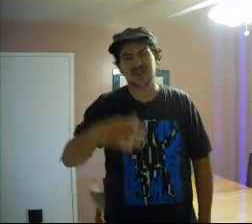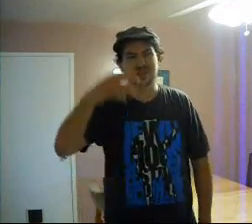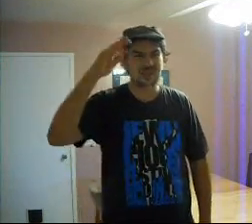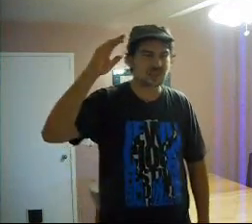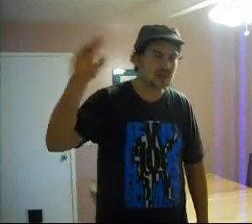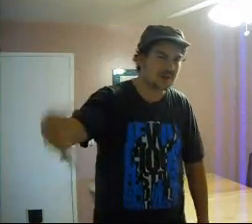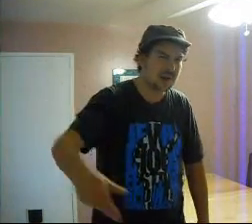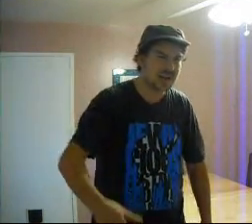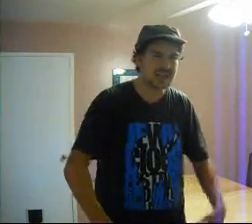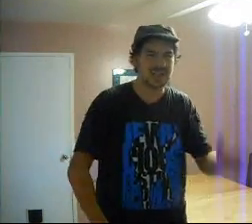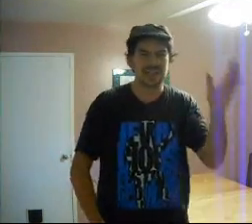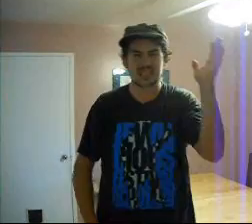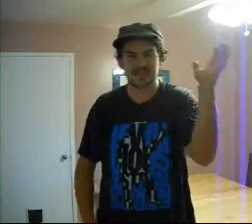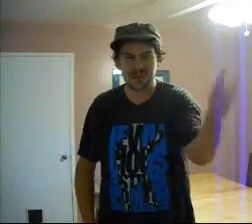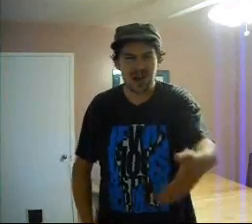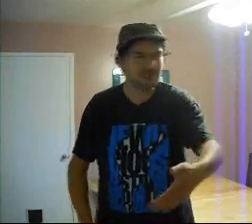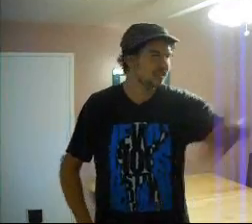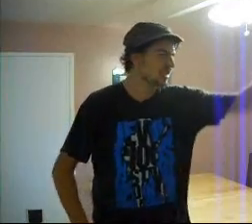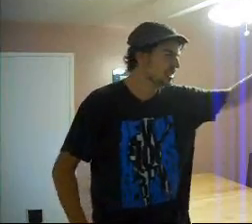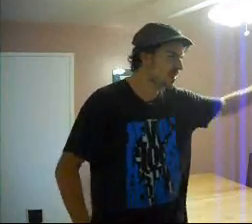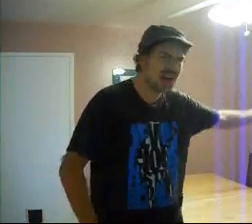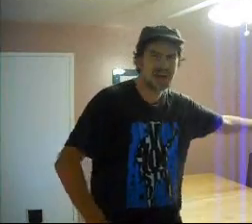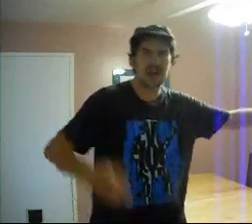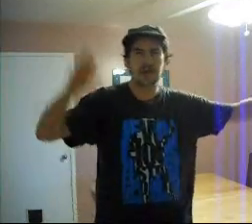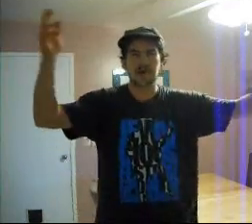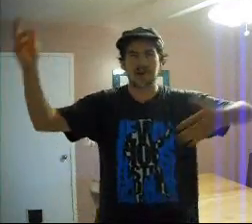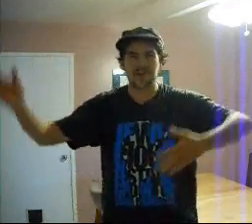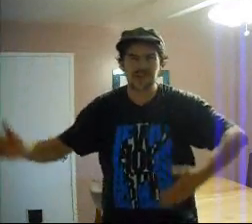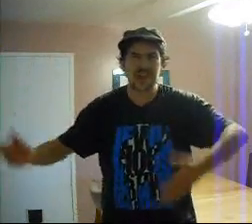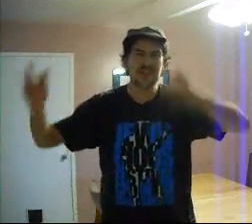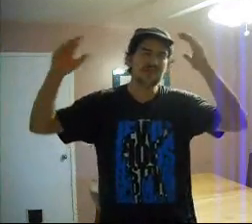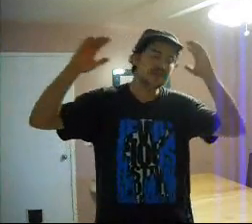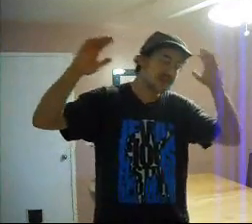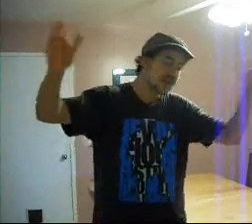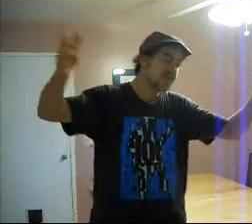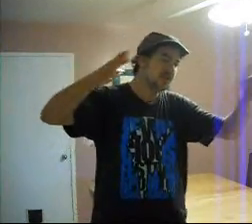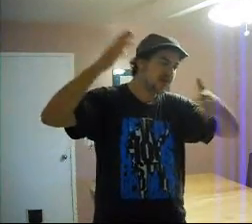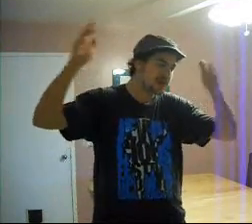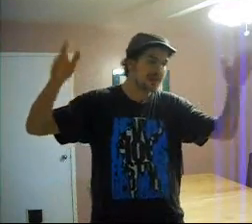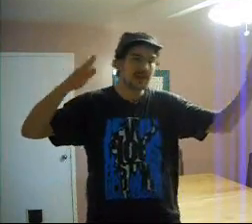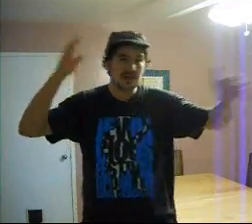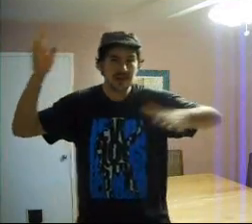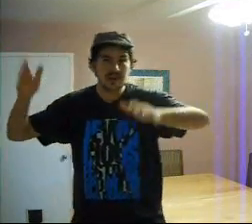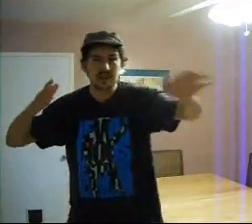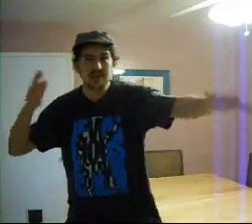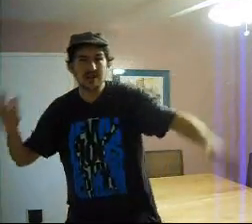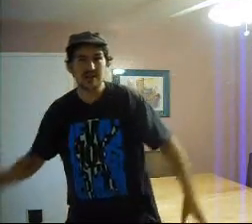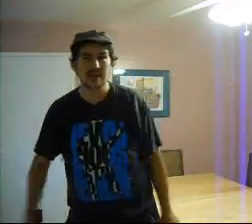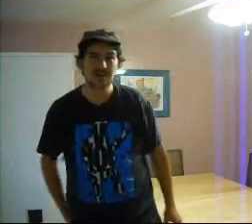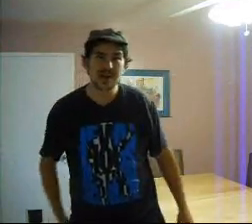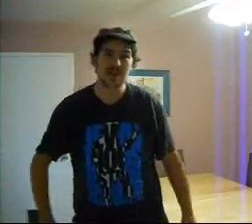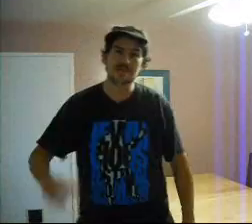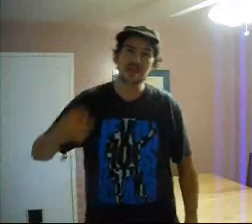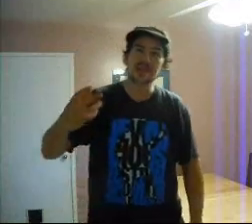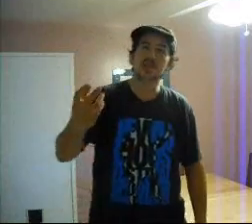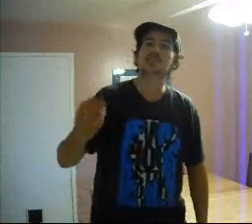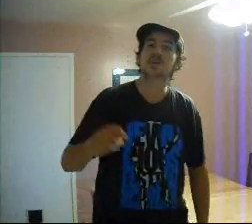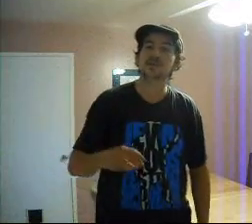there's the Getores and the Shema. saying Shema. Anyway, why do I have to say this? So, I went through this whole little, you know, kind of discovery